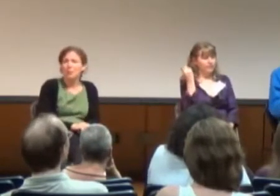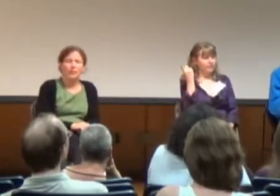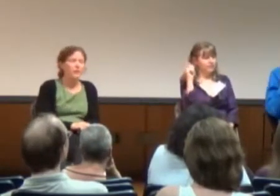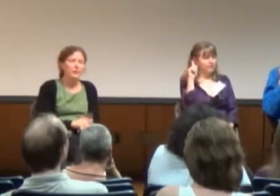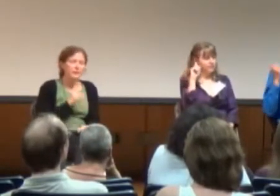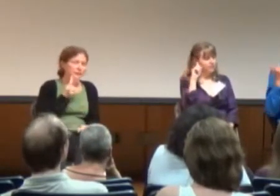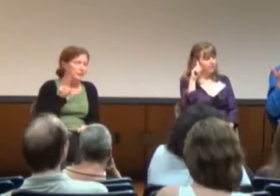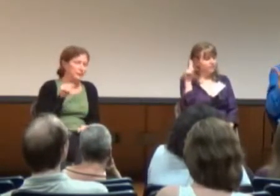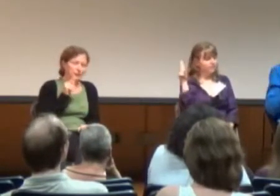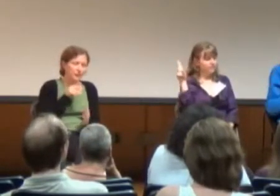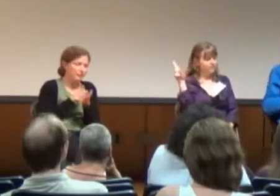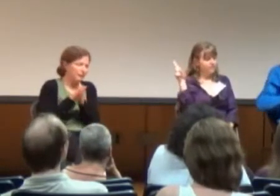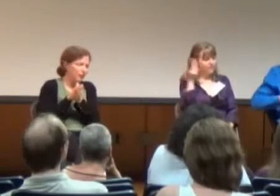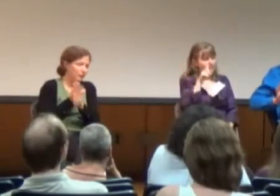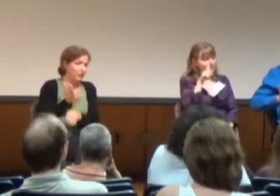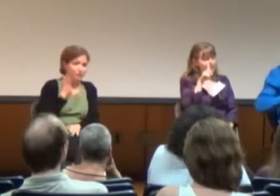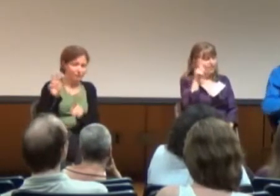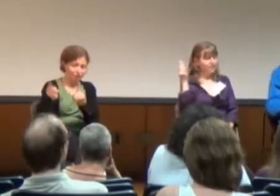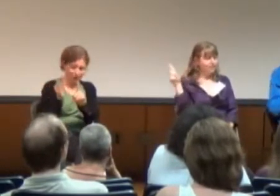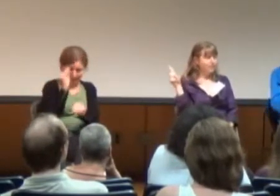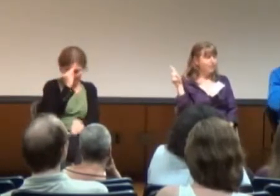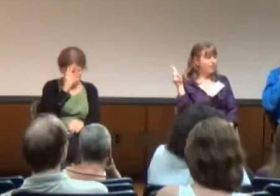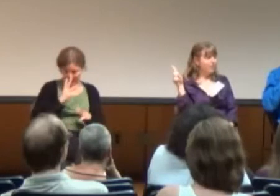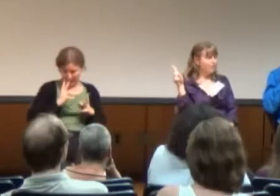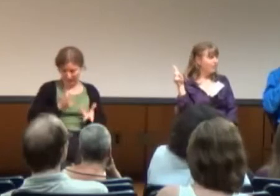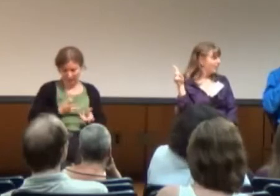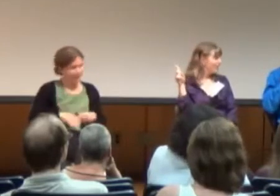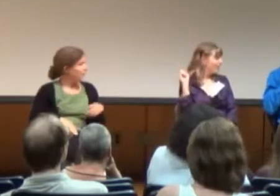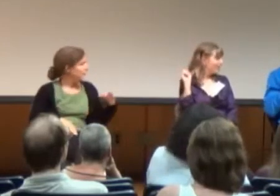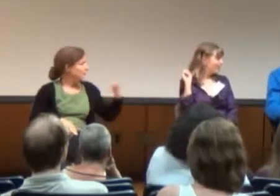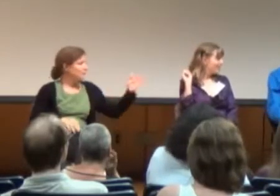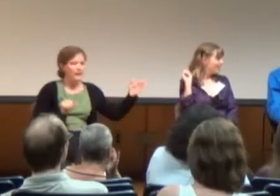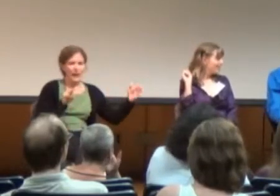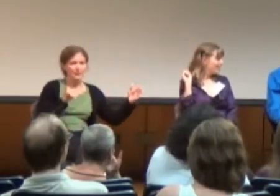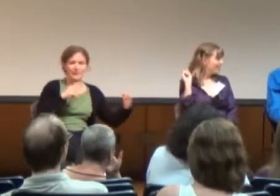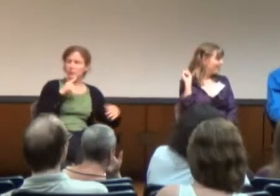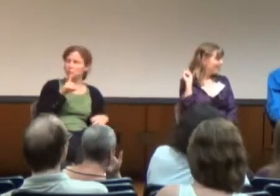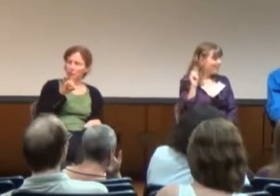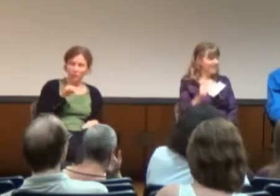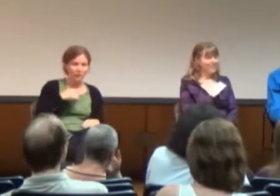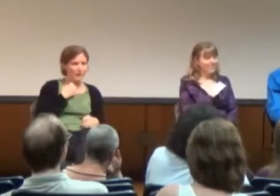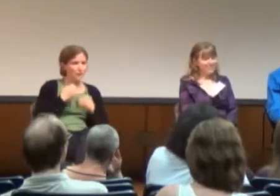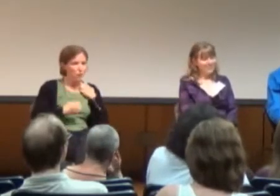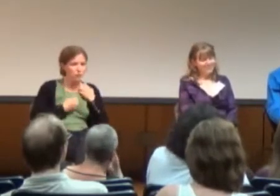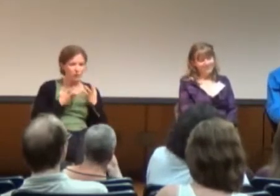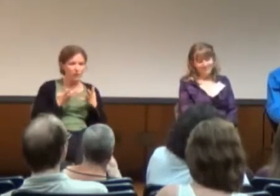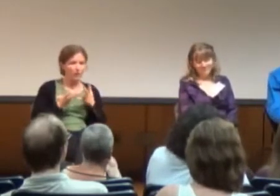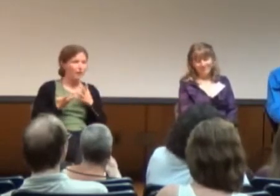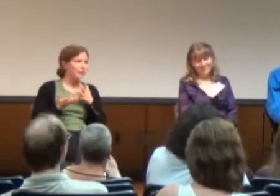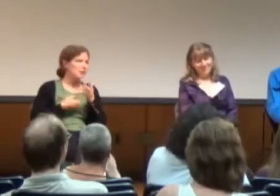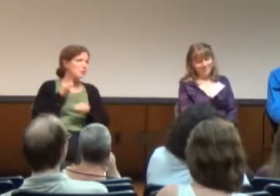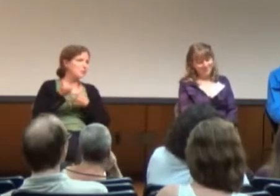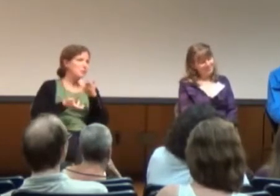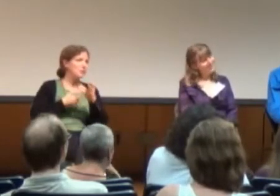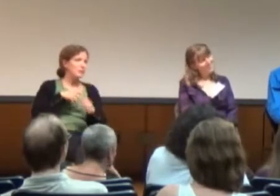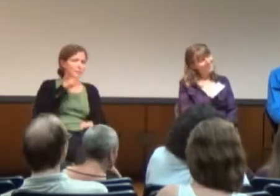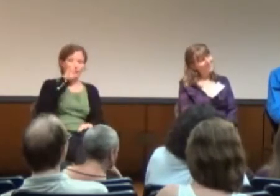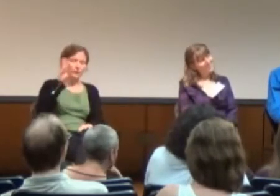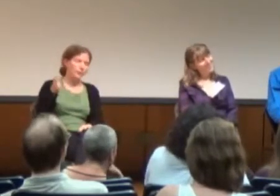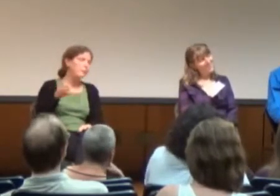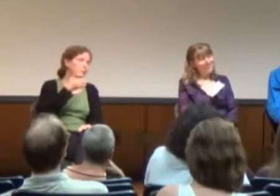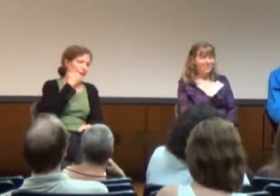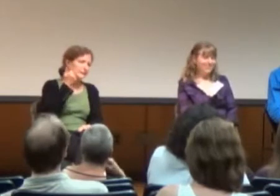say no. If you have their own opinion, that's cool. Don't do it. It's so much emotional stuff. You don't want to just ignore it.